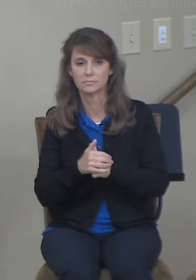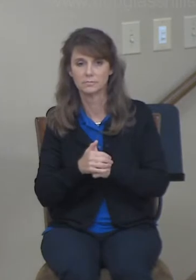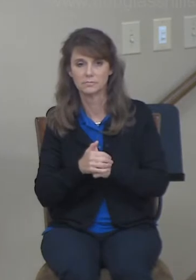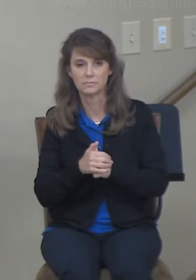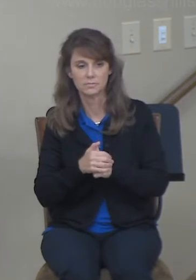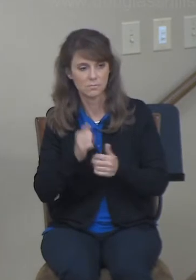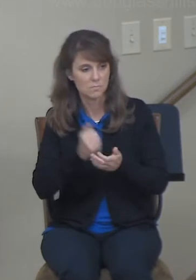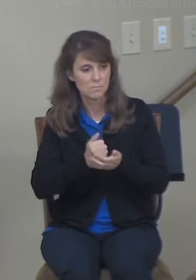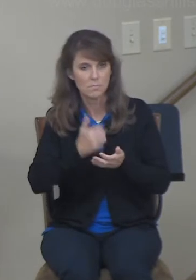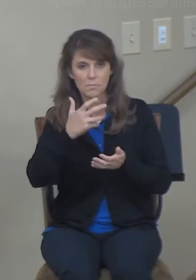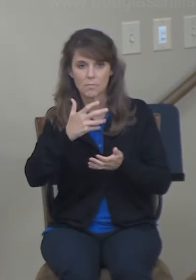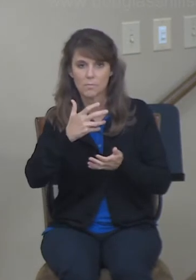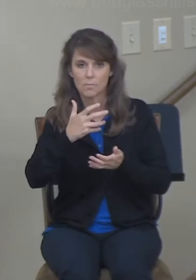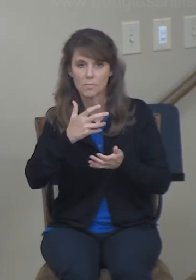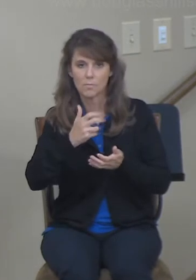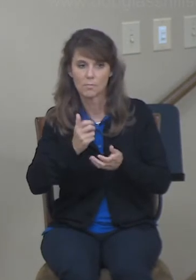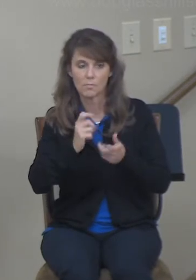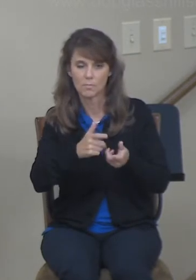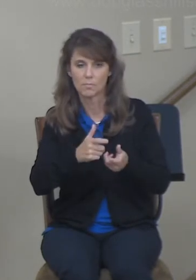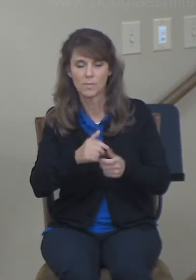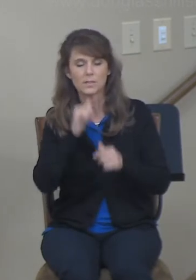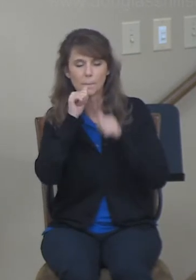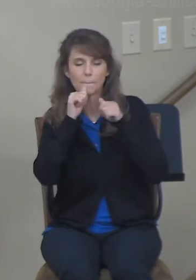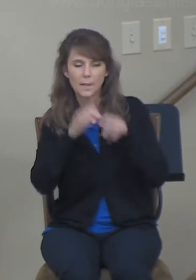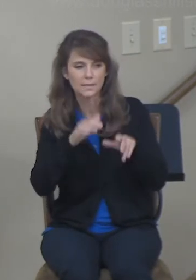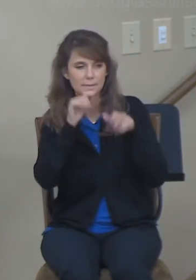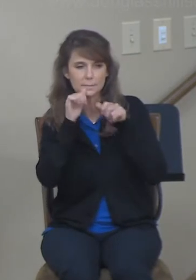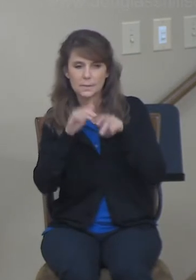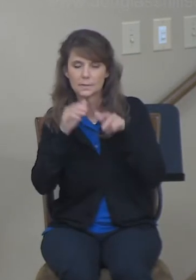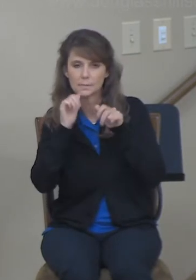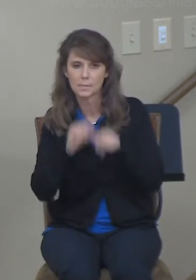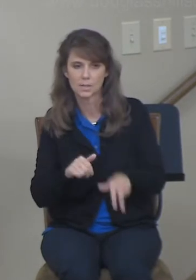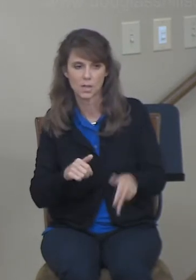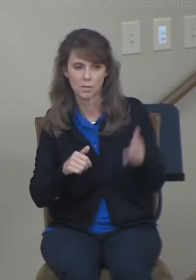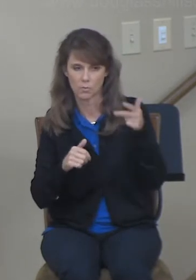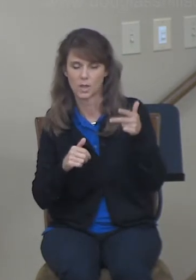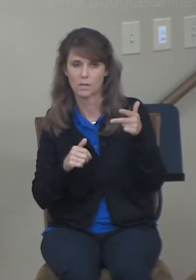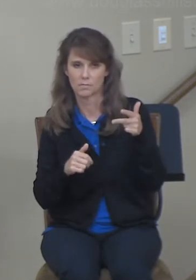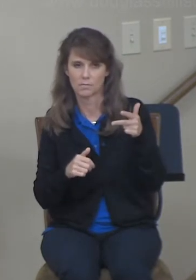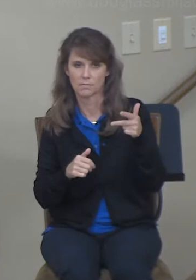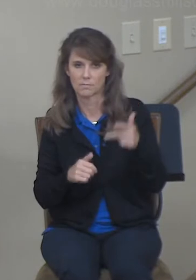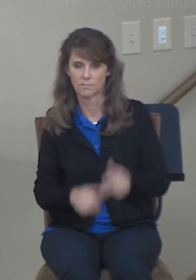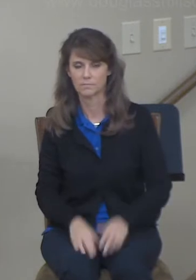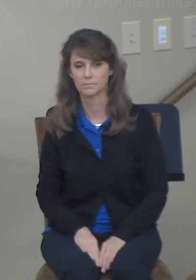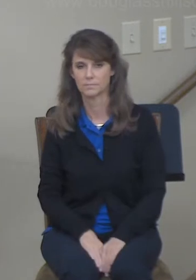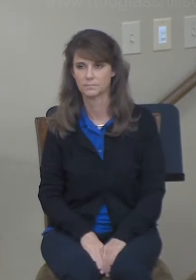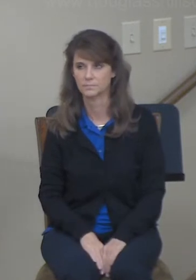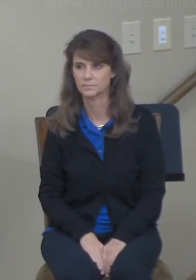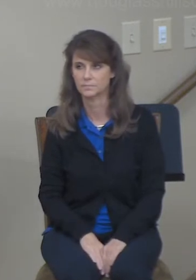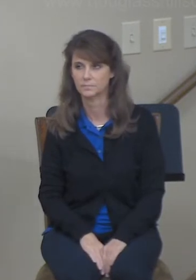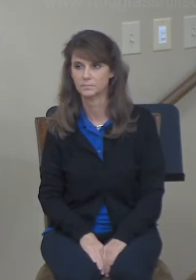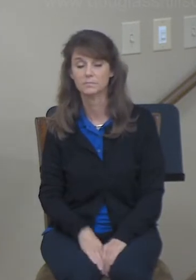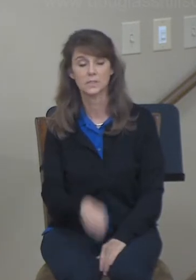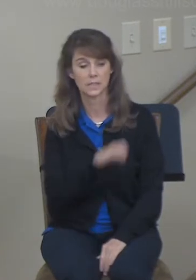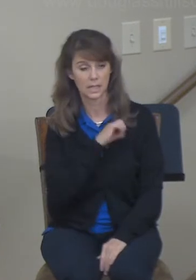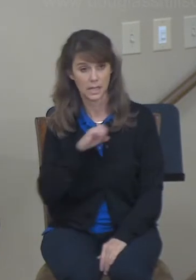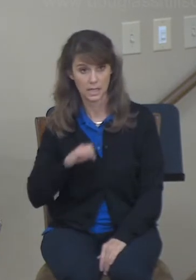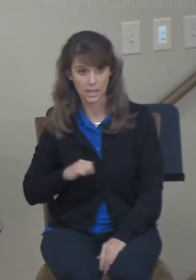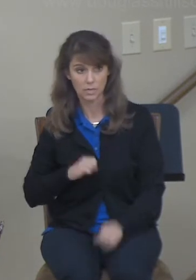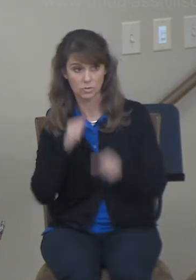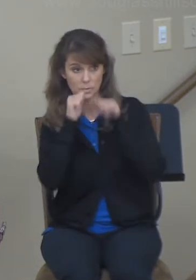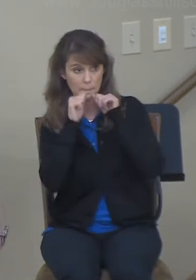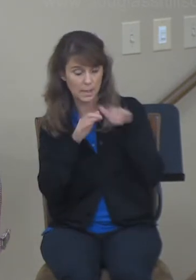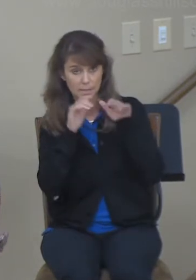renown. They pronounce this blessing on Boaz. And after blessing him, then